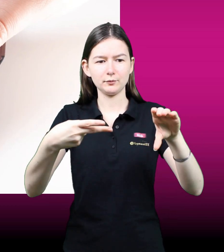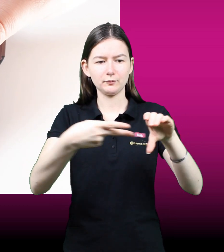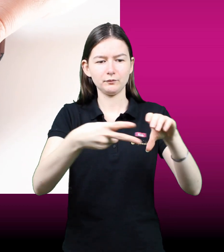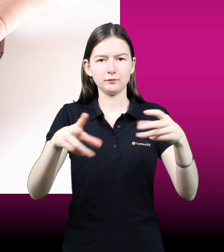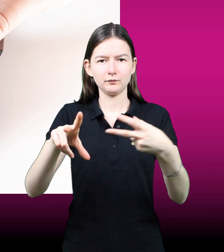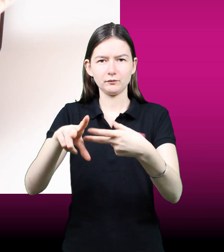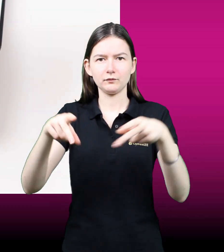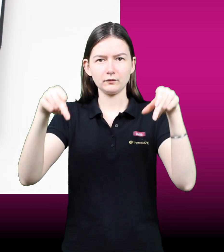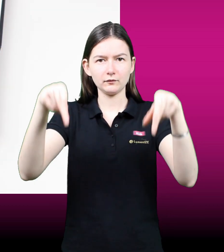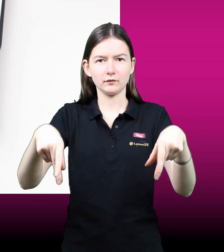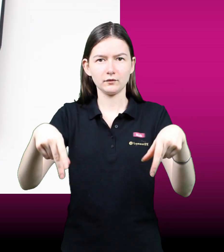less accidental damage.